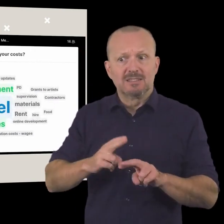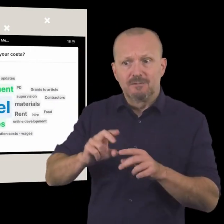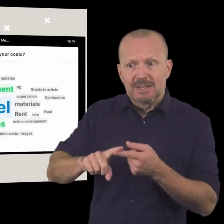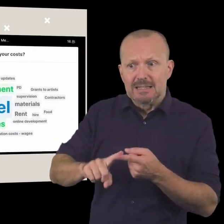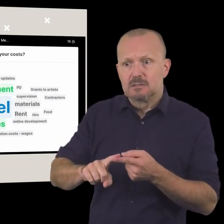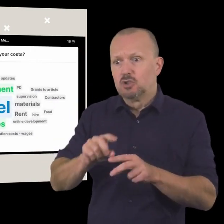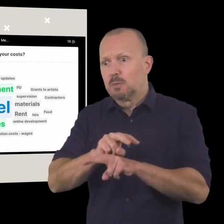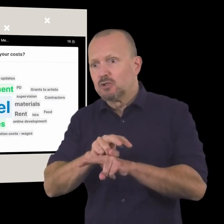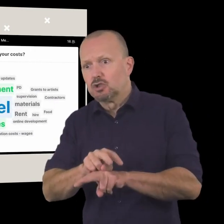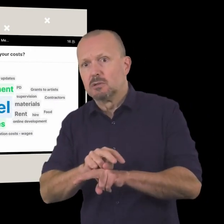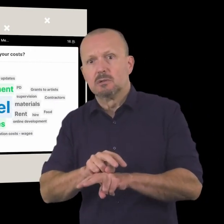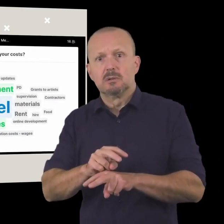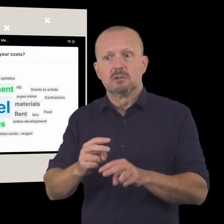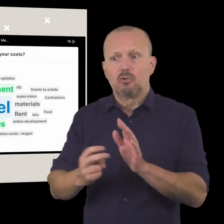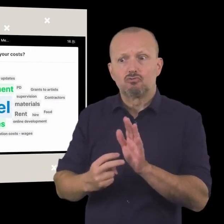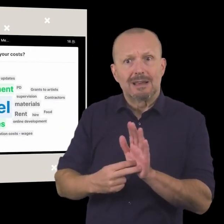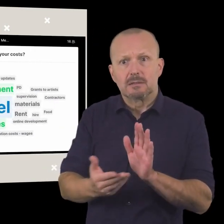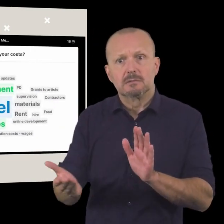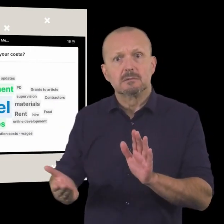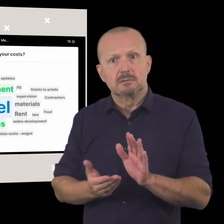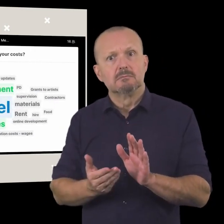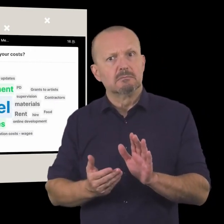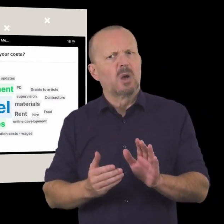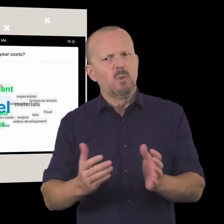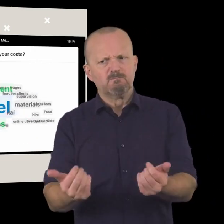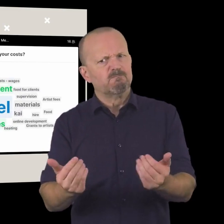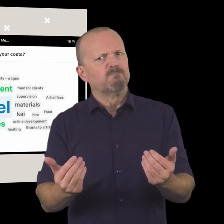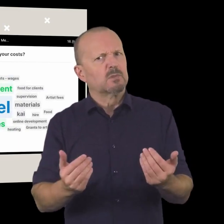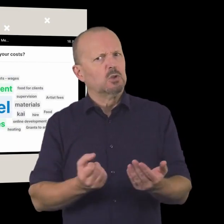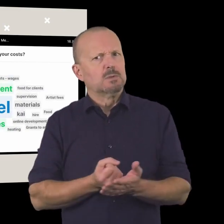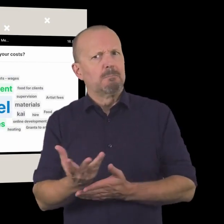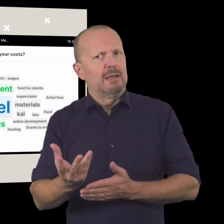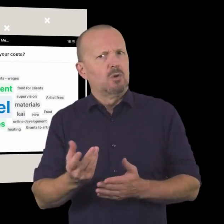supervision contractors lovely what do you spend your funds on